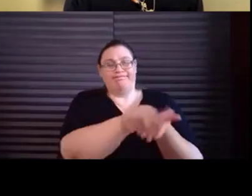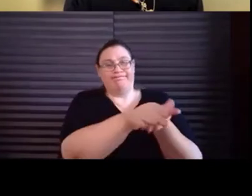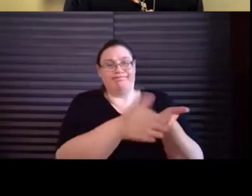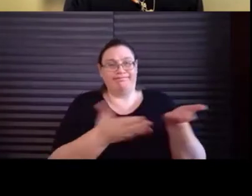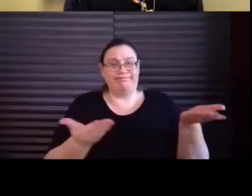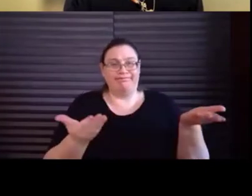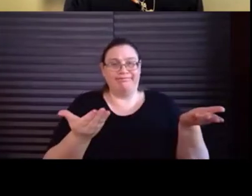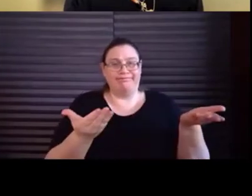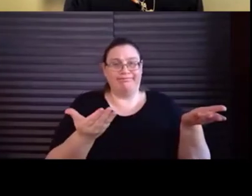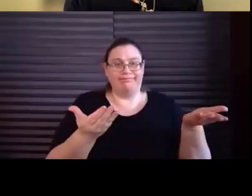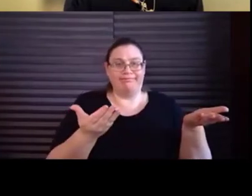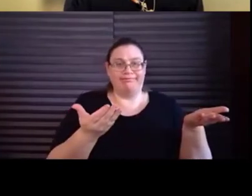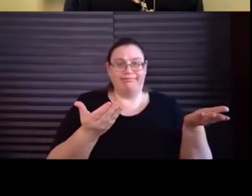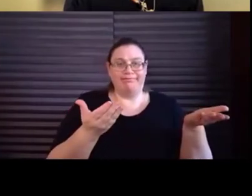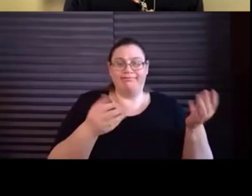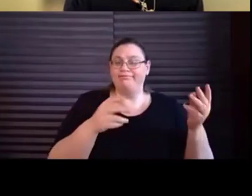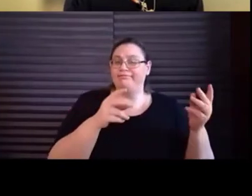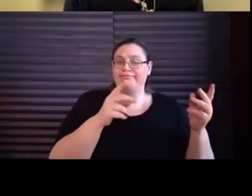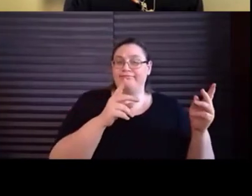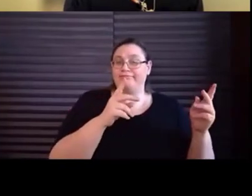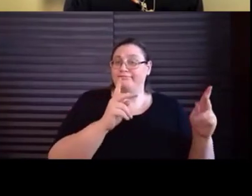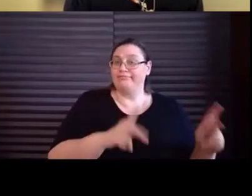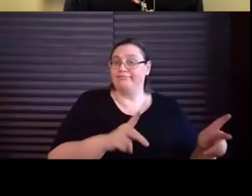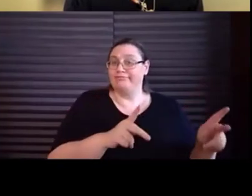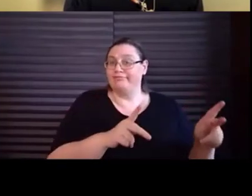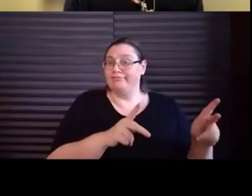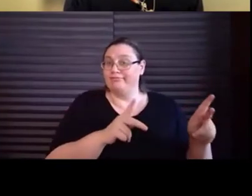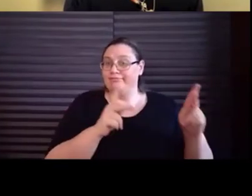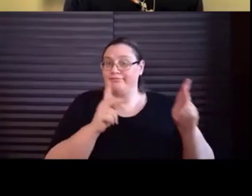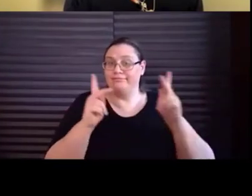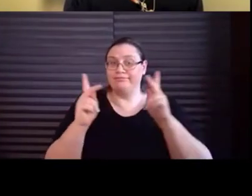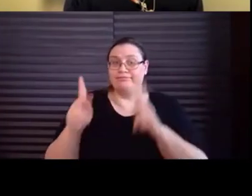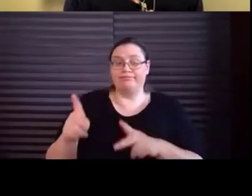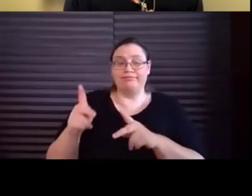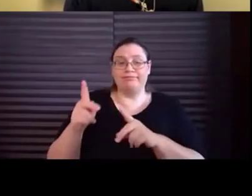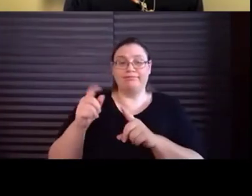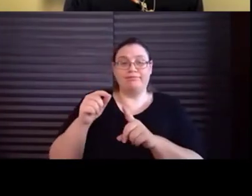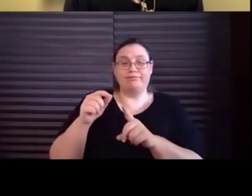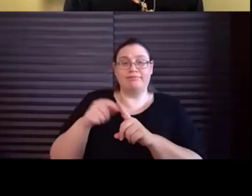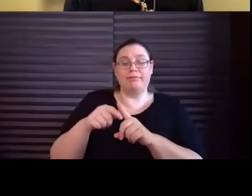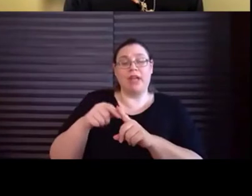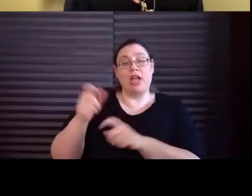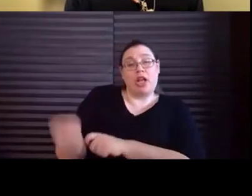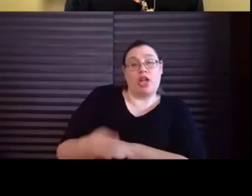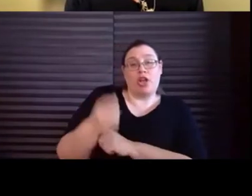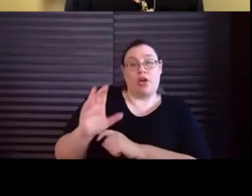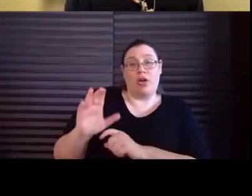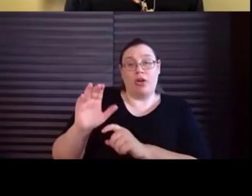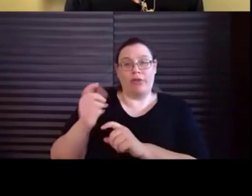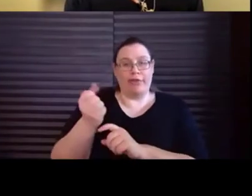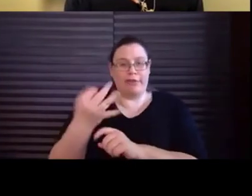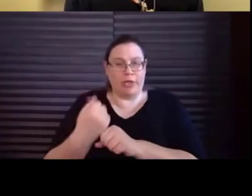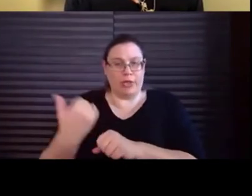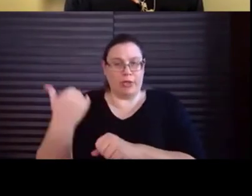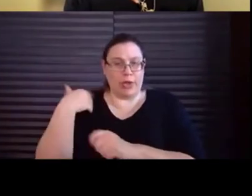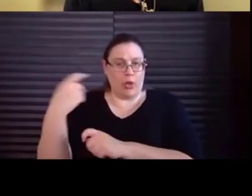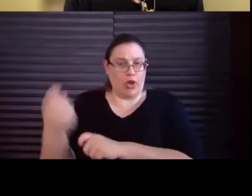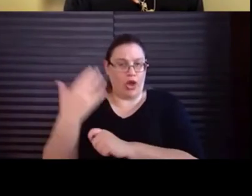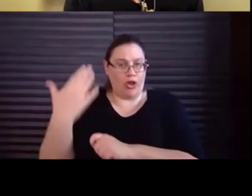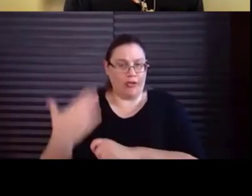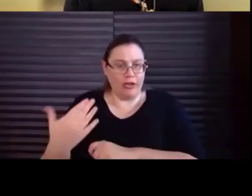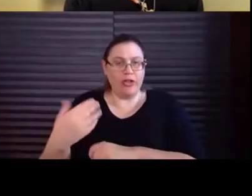the sports arena, you know, I went on Casey Martin, the golfer, a couple years ago, he was